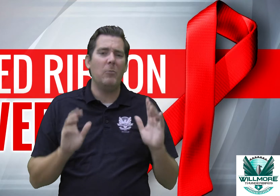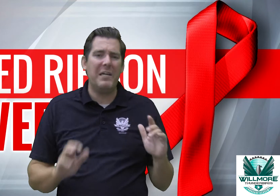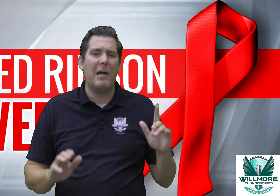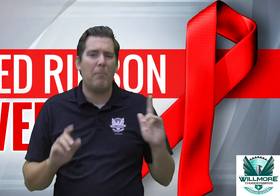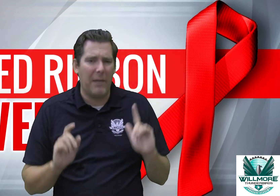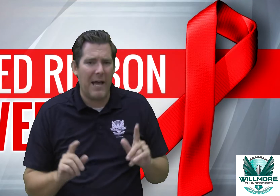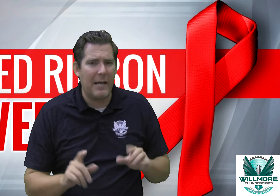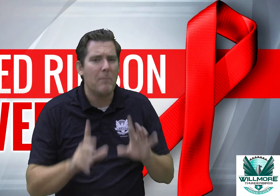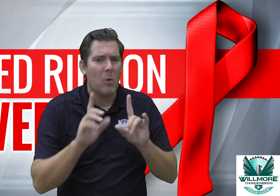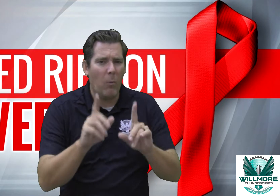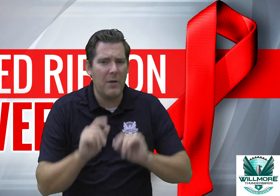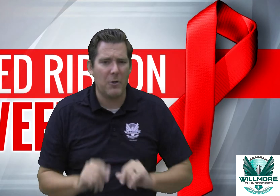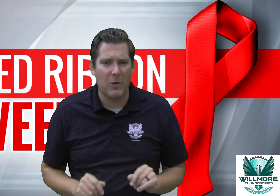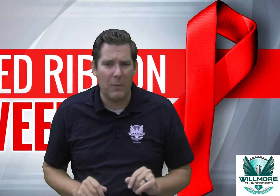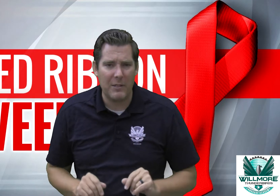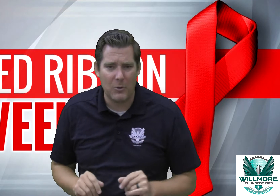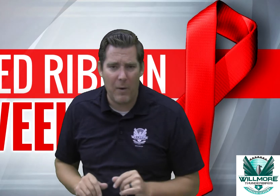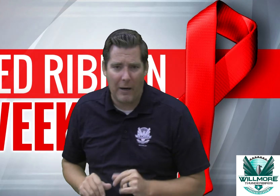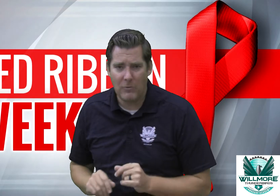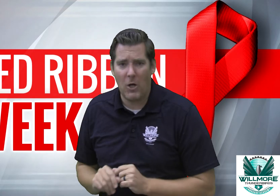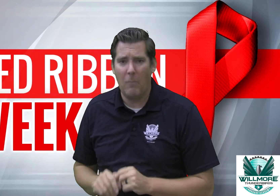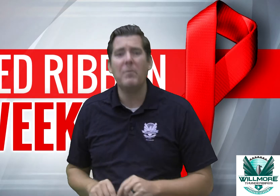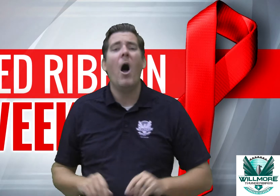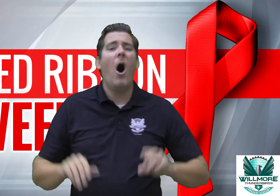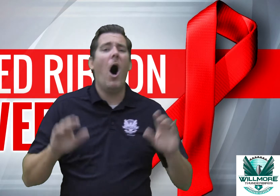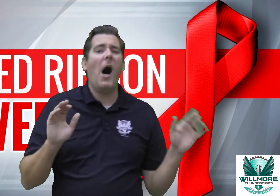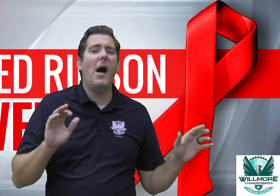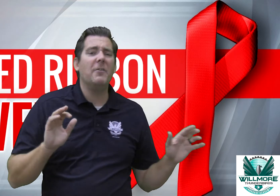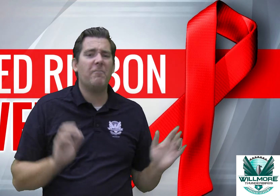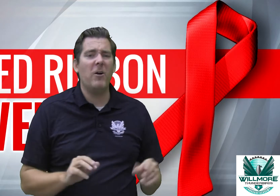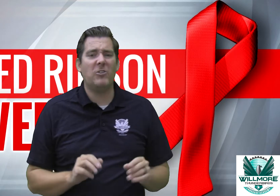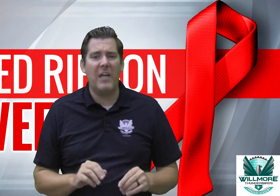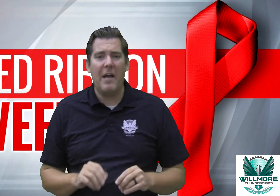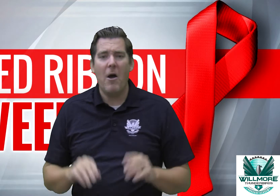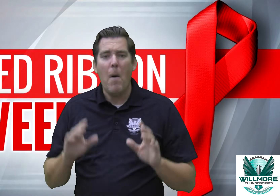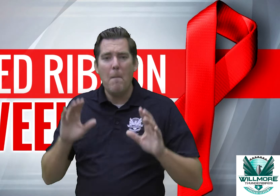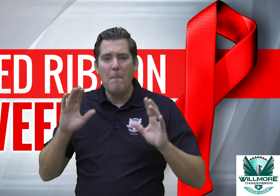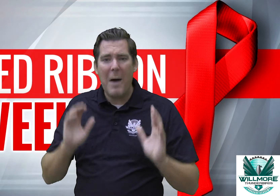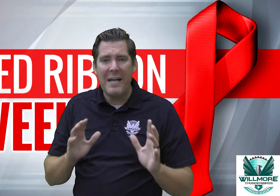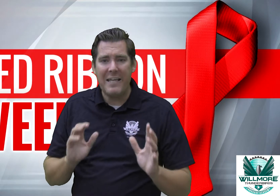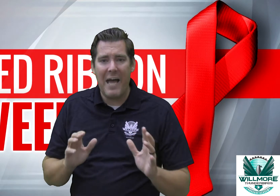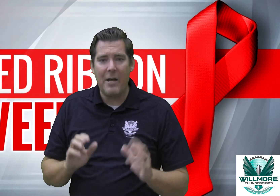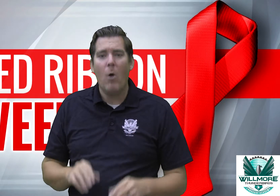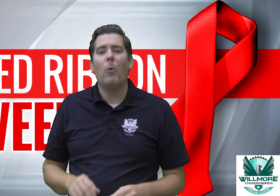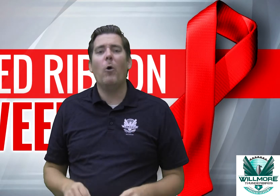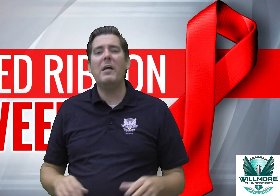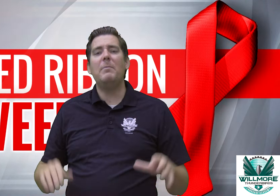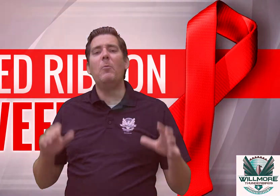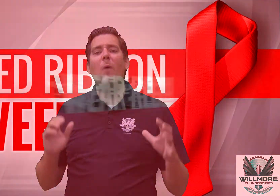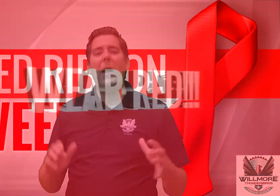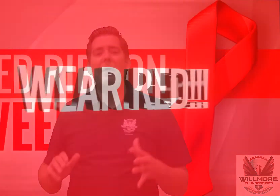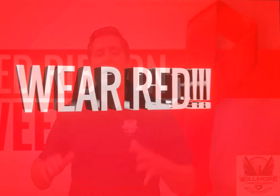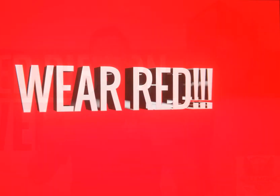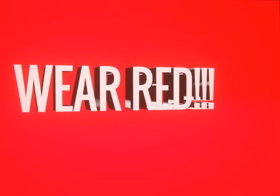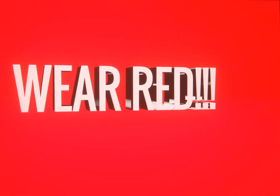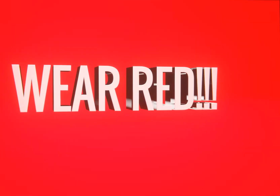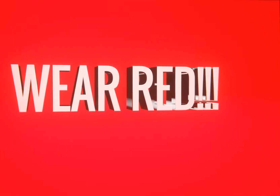the weekend planning what you're going to wear so on the first day Monday we're going to be wearing red